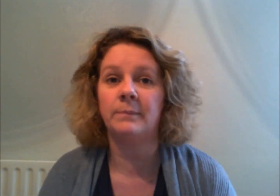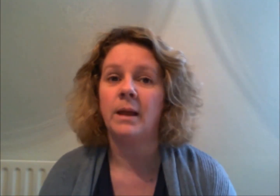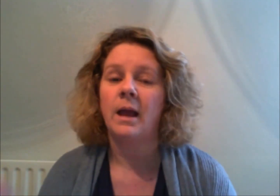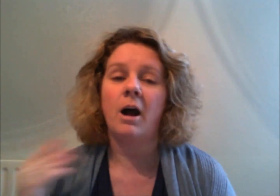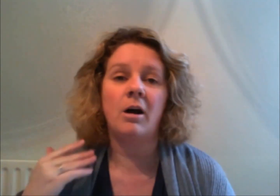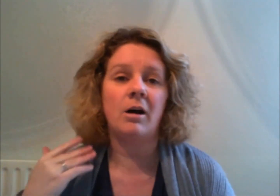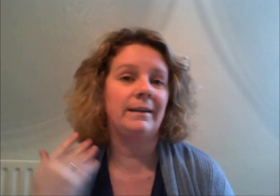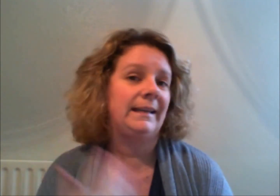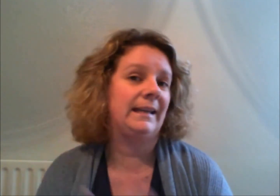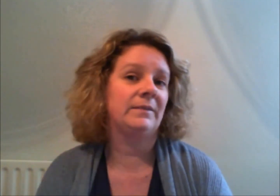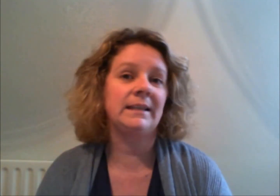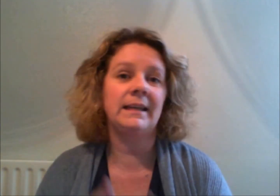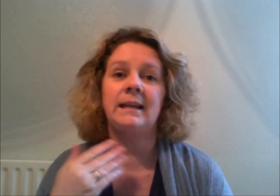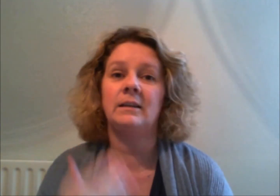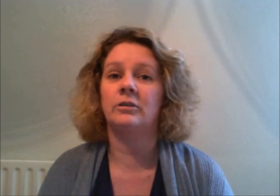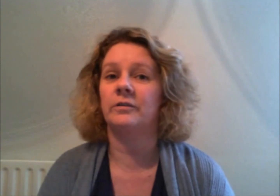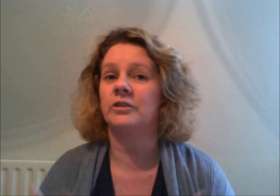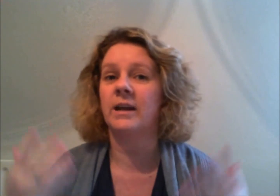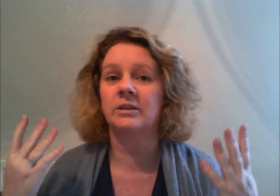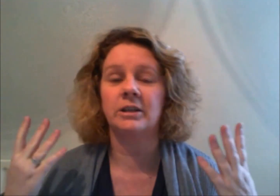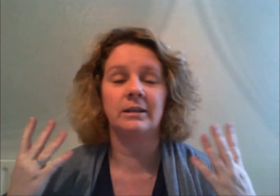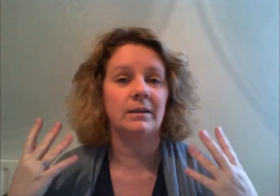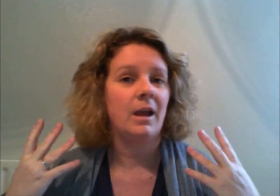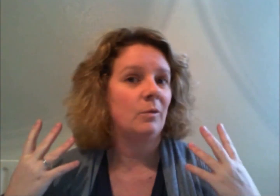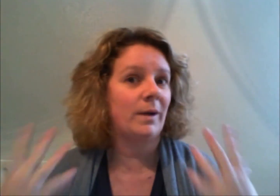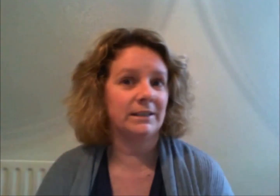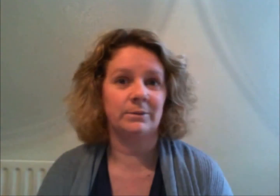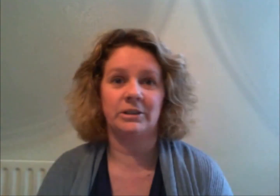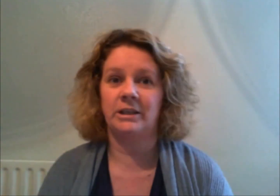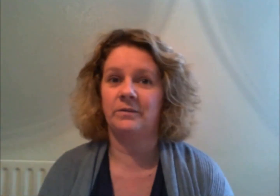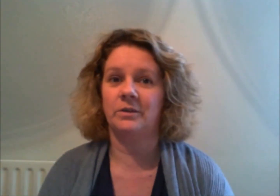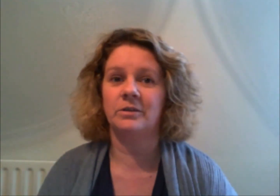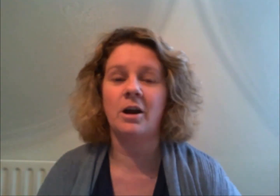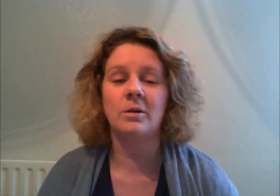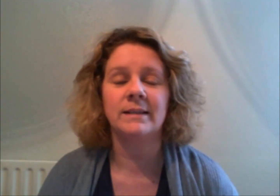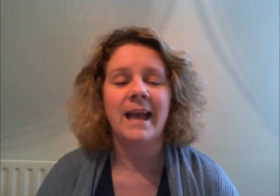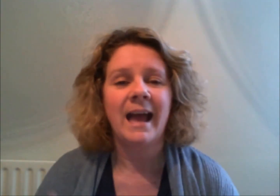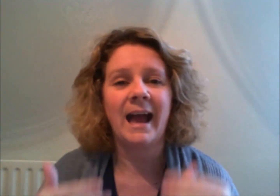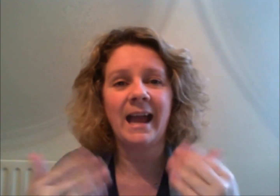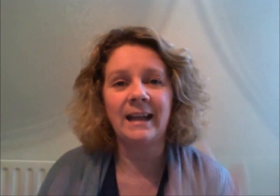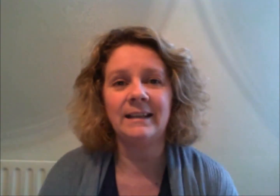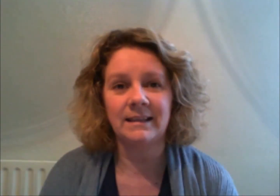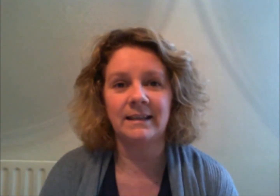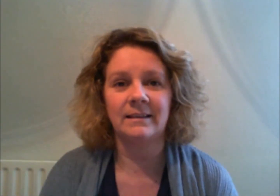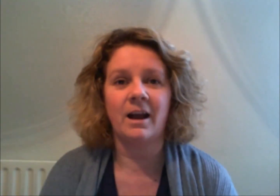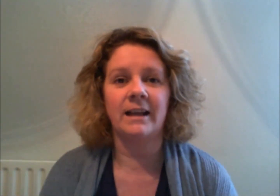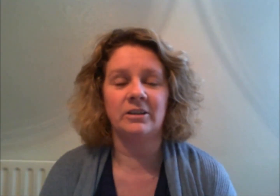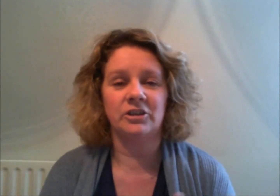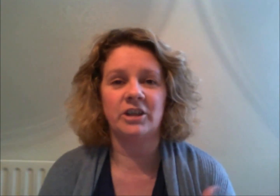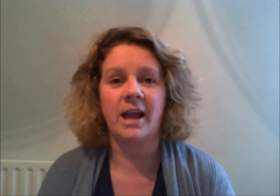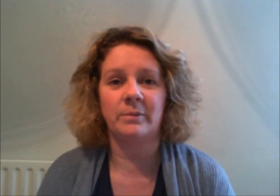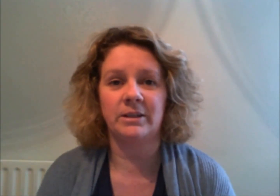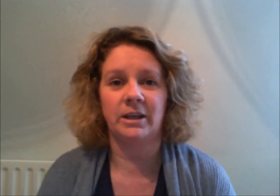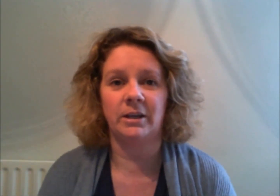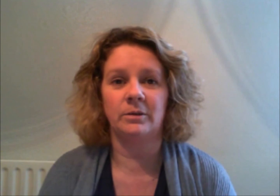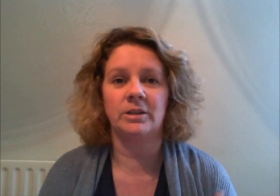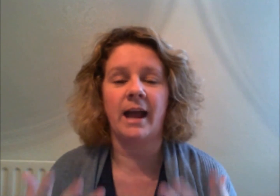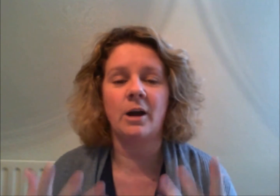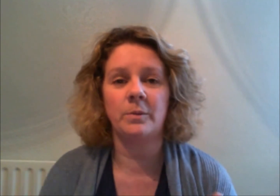on EFT law of attraction ways to achieve your goals anything that I can share with you to help